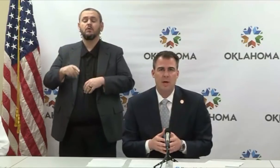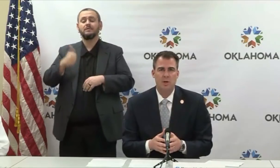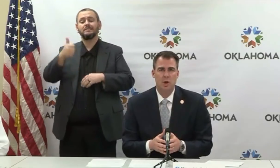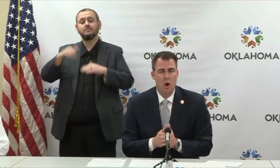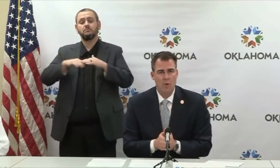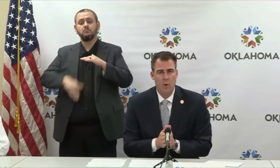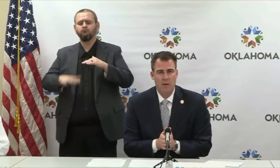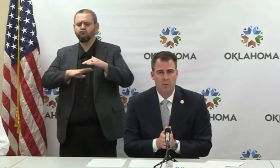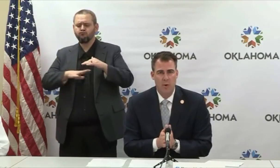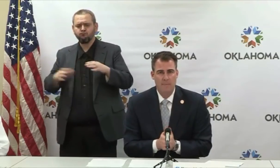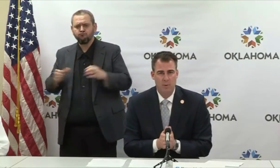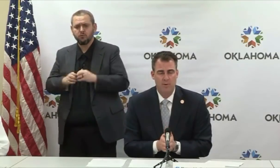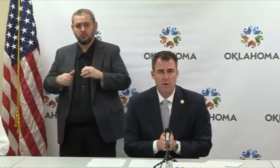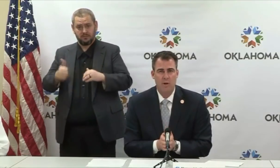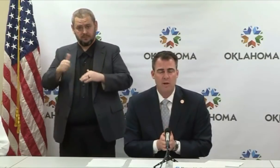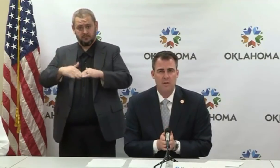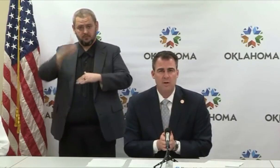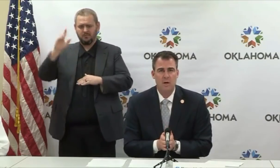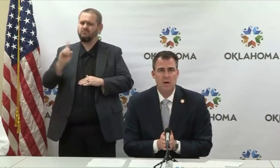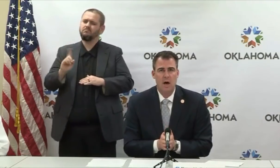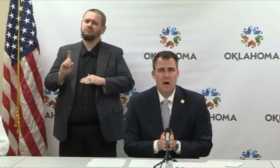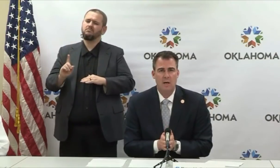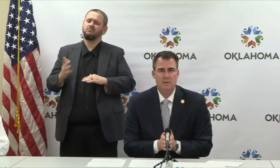population all the way through April 30th.